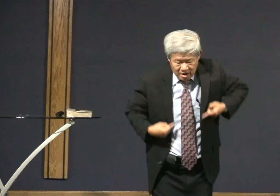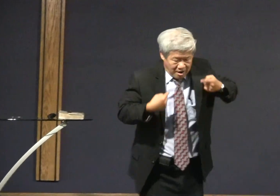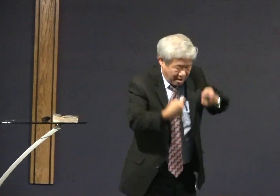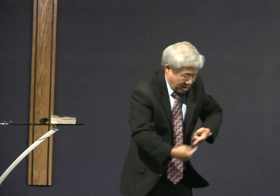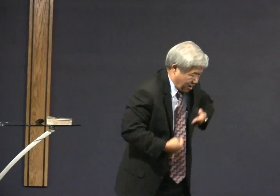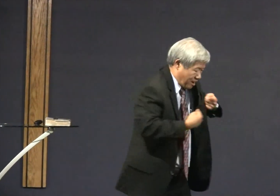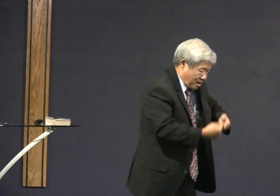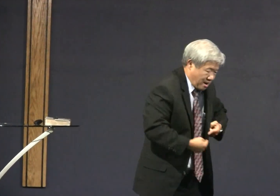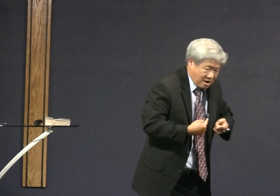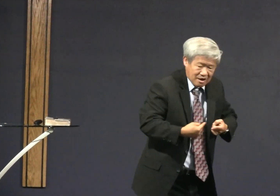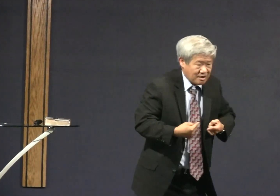As we struggle,